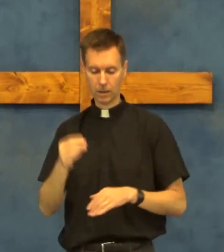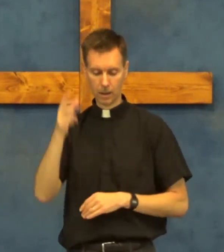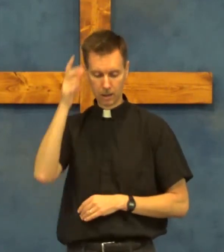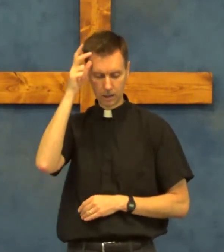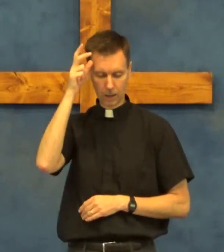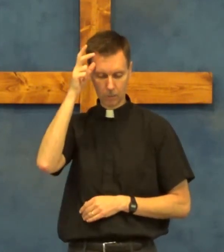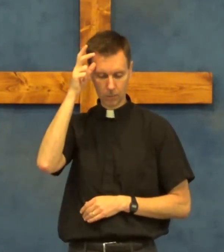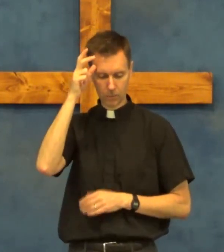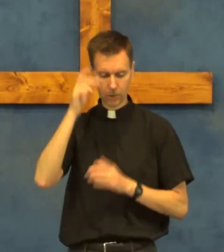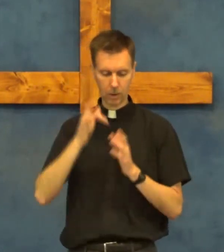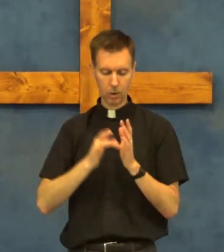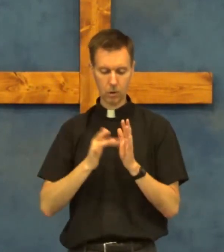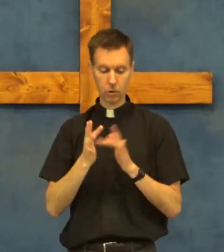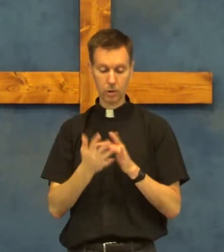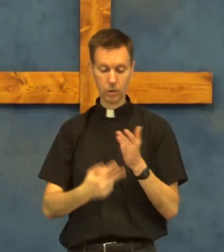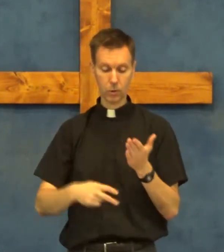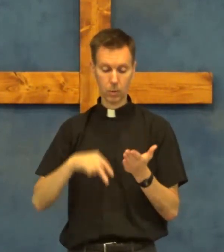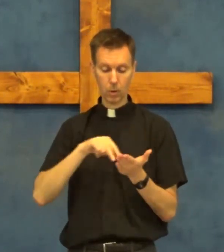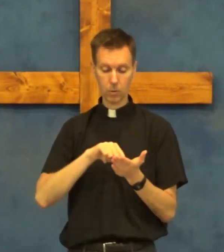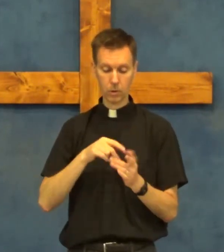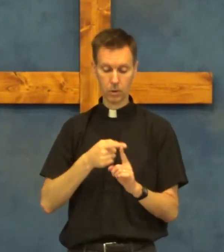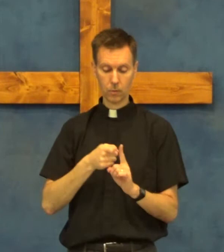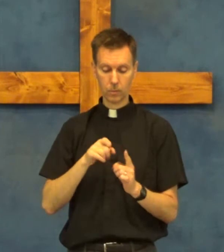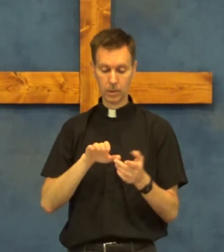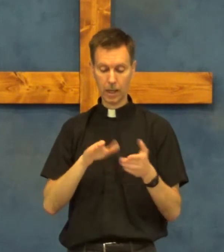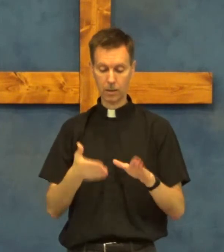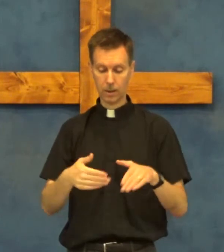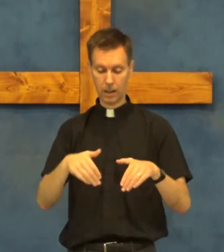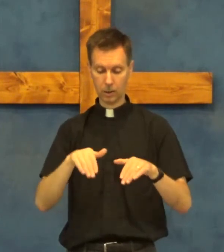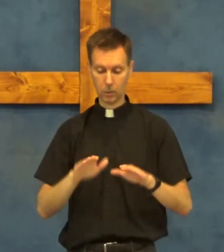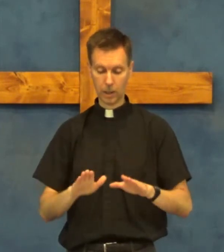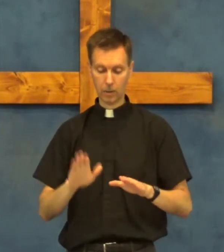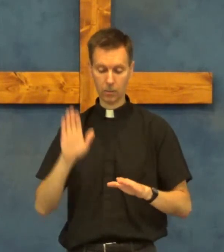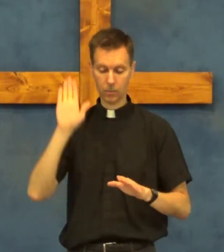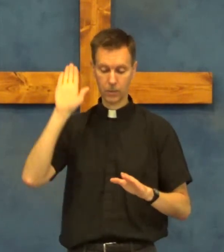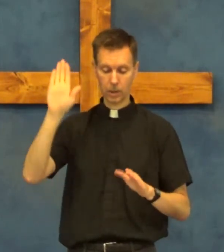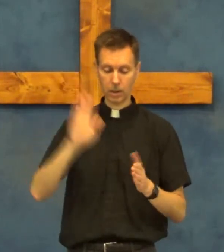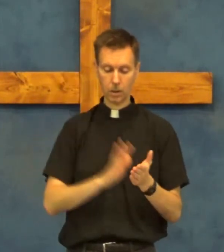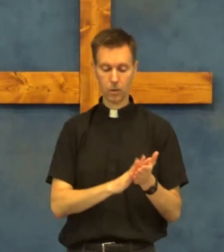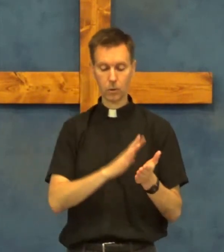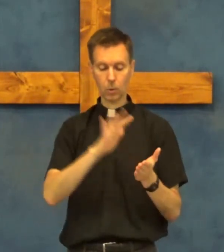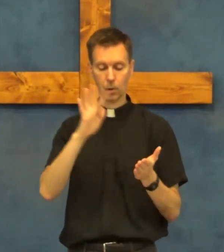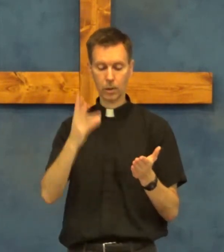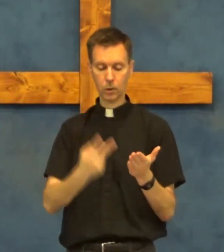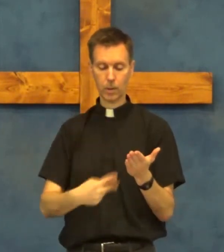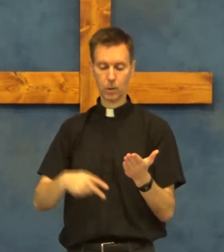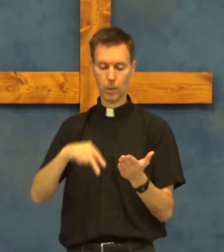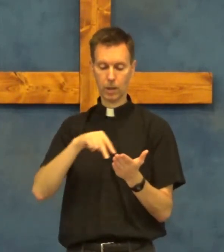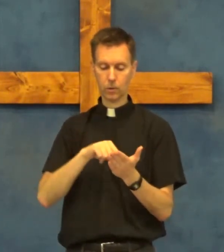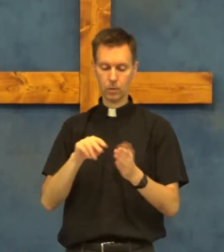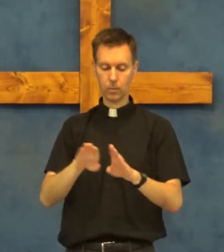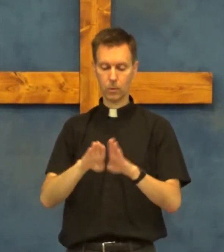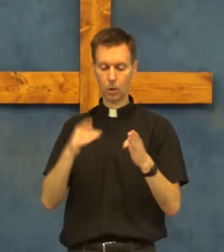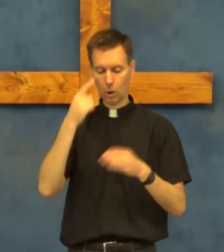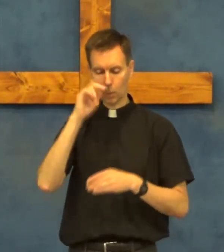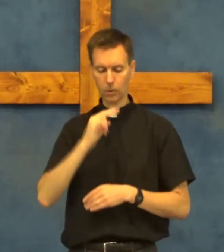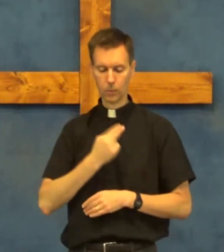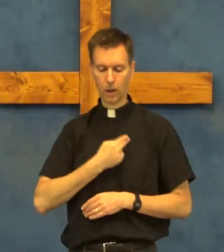and the devil Jesus rose from death and grave his glorious resurrection opened for